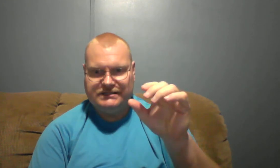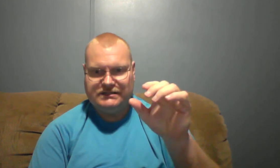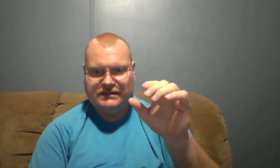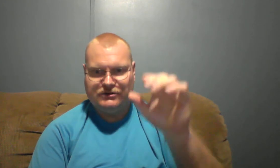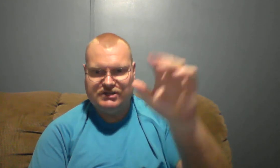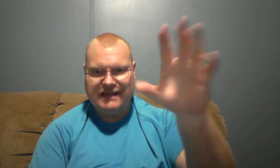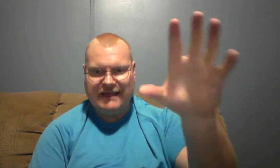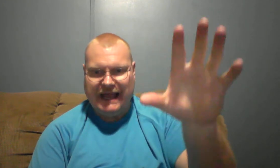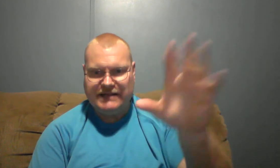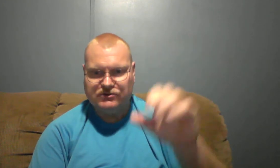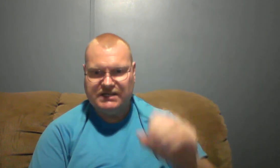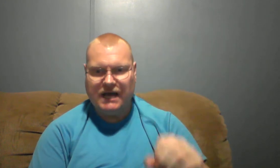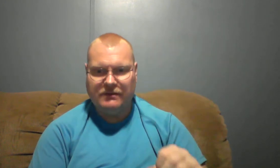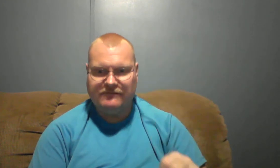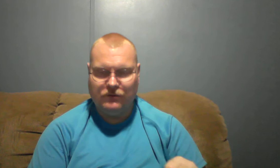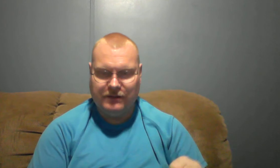they're seeing the angels coming for them